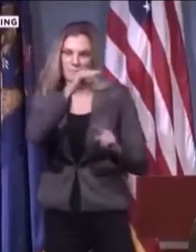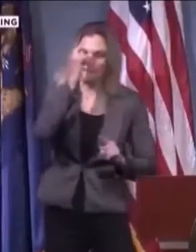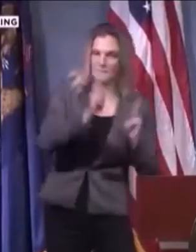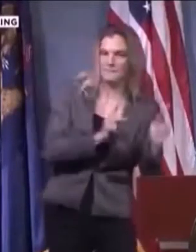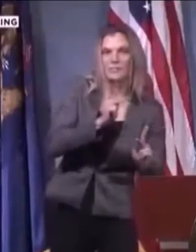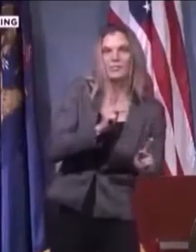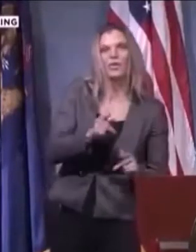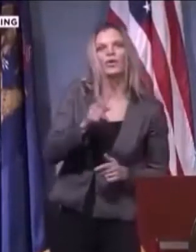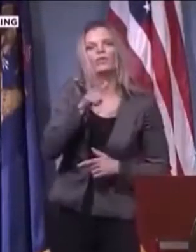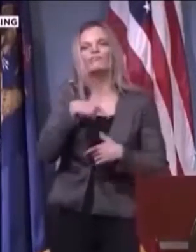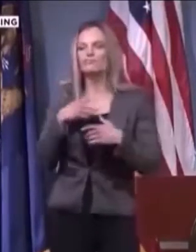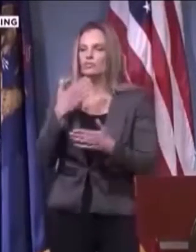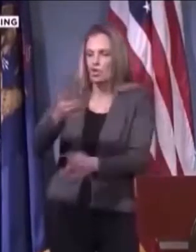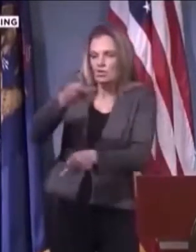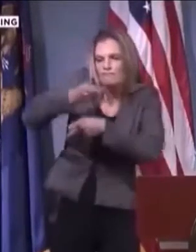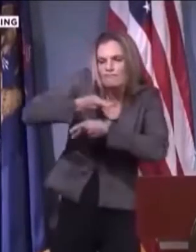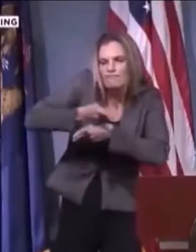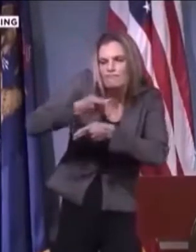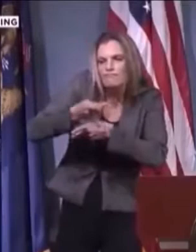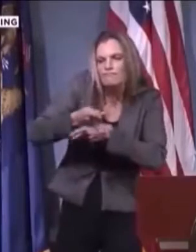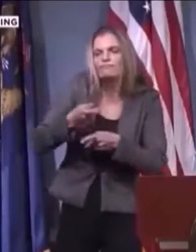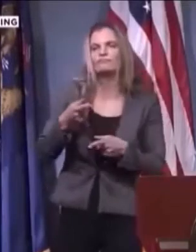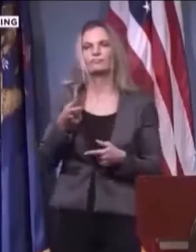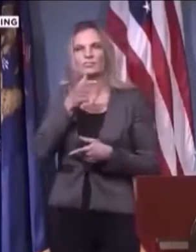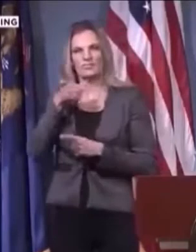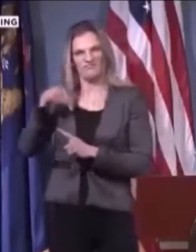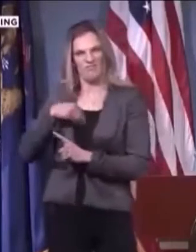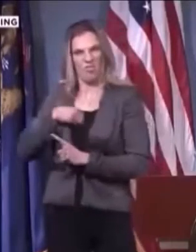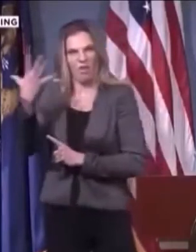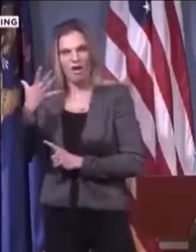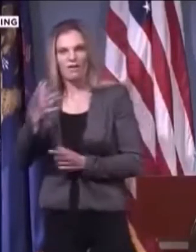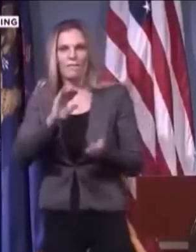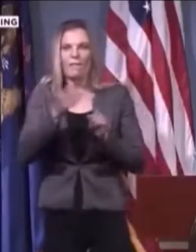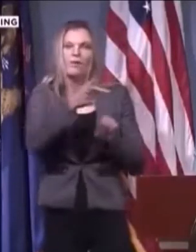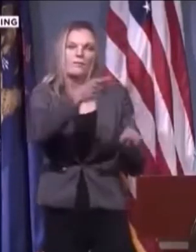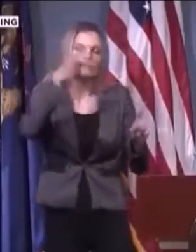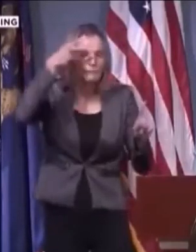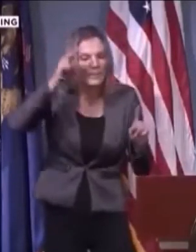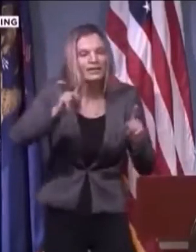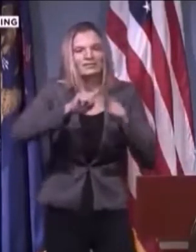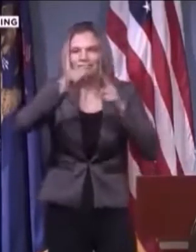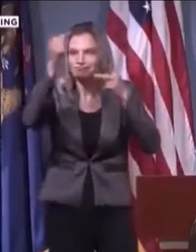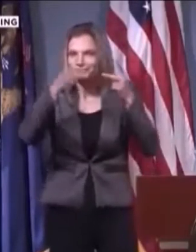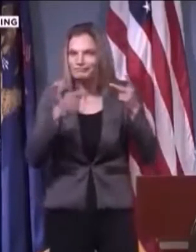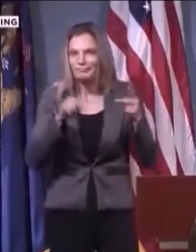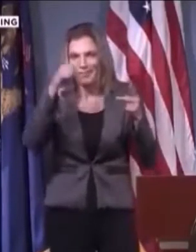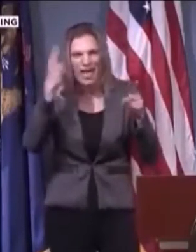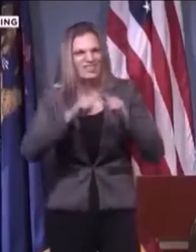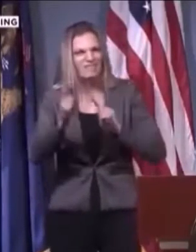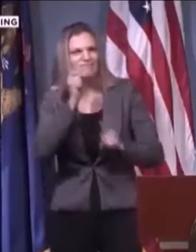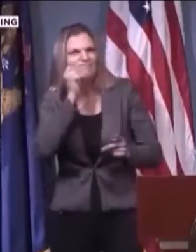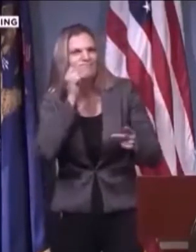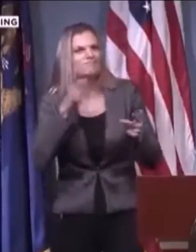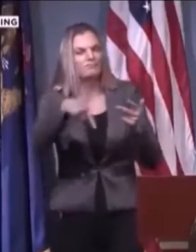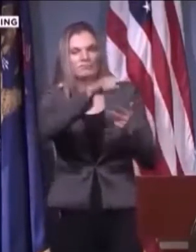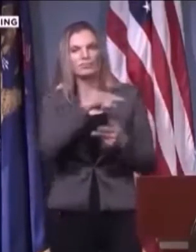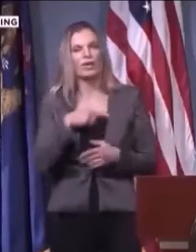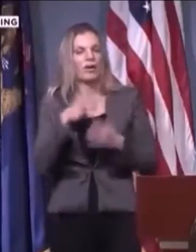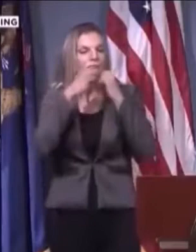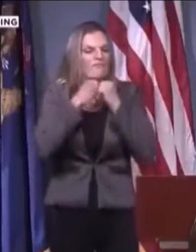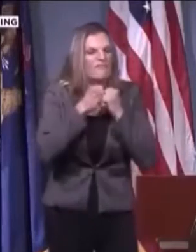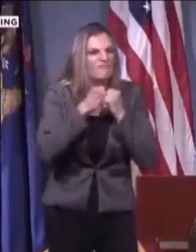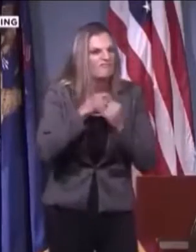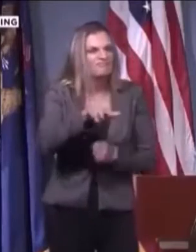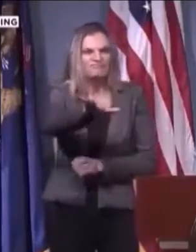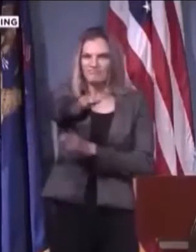.03% of the state of Michigan have died from this. Yeah, that's, and, and